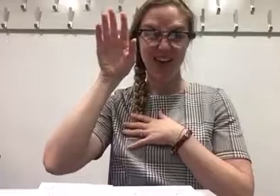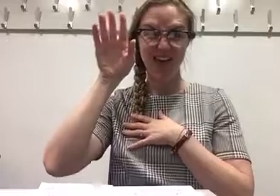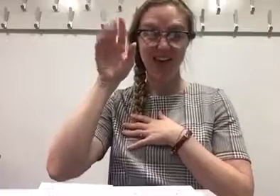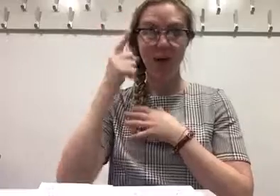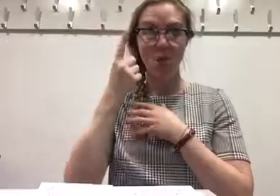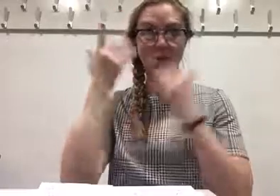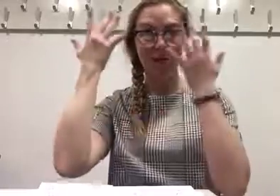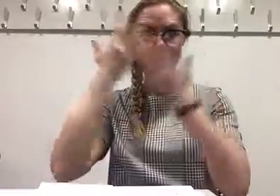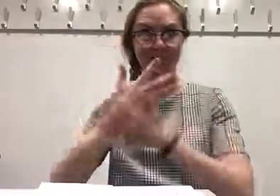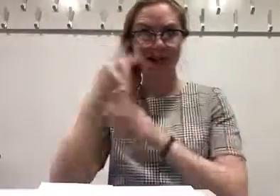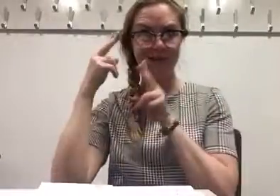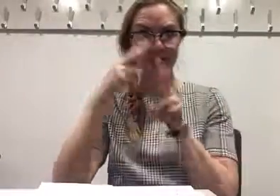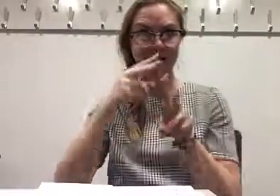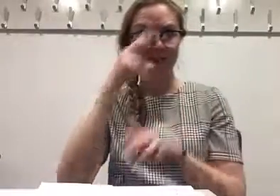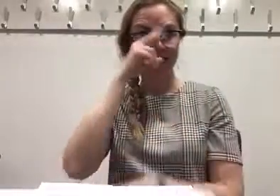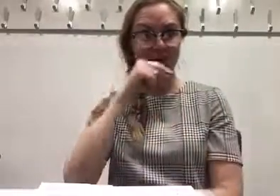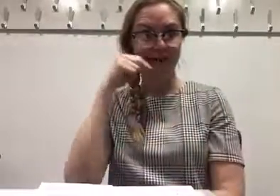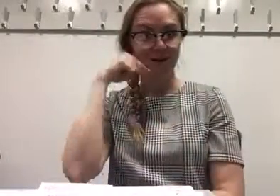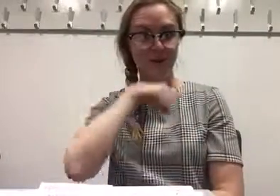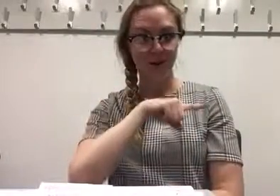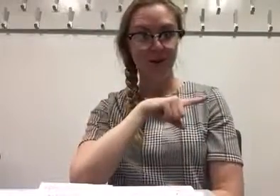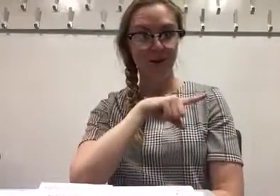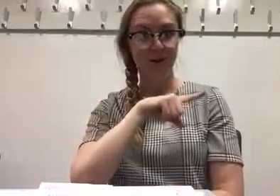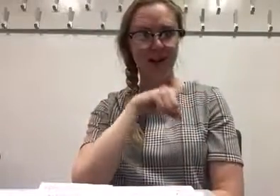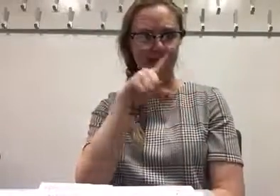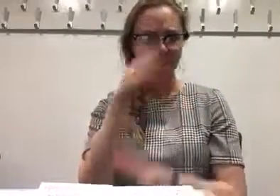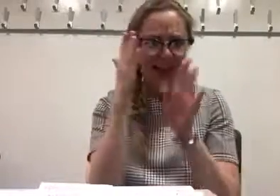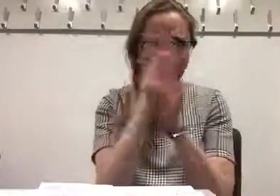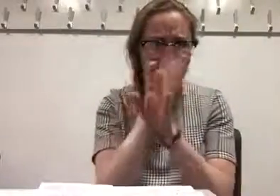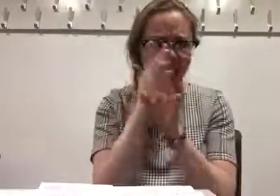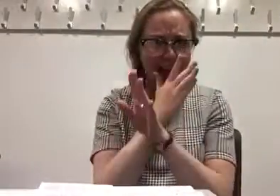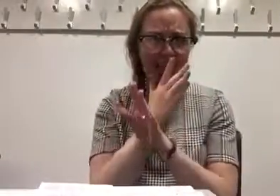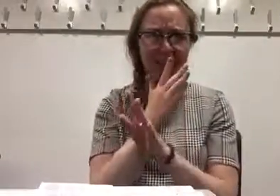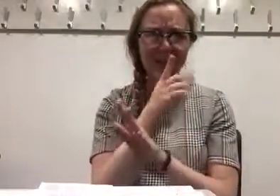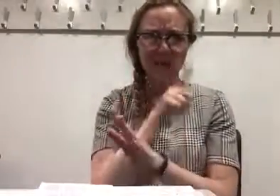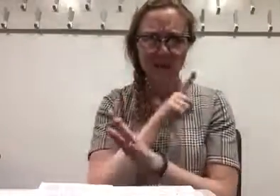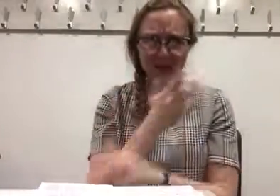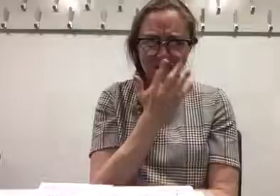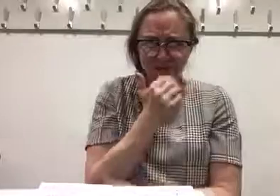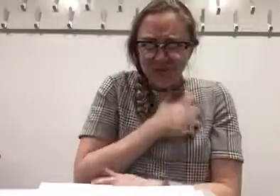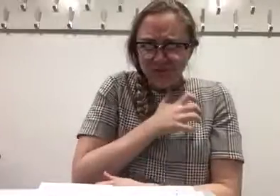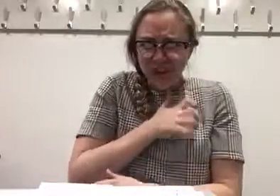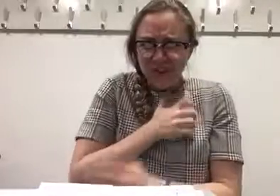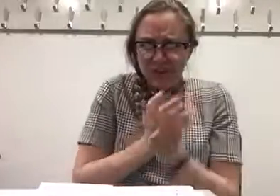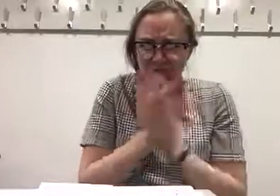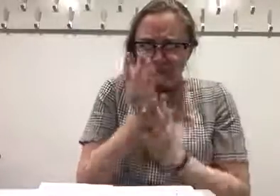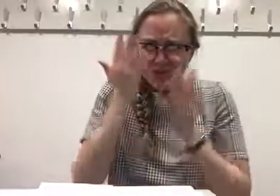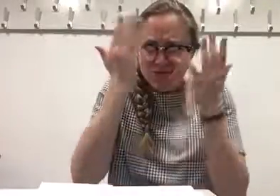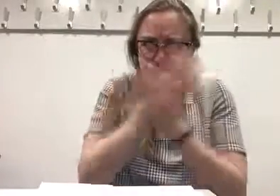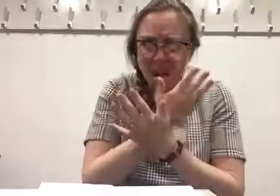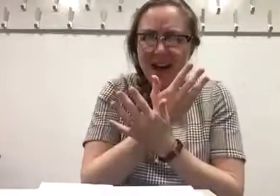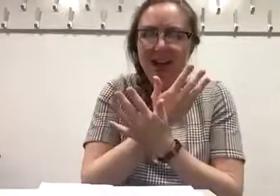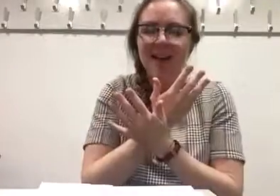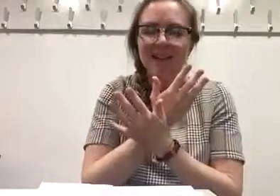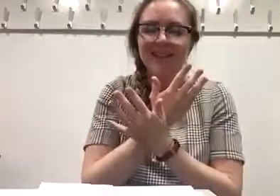So easy, I'm gonna try it. So easy I'm gonna try it,